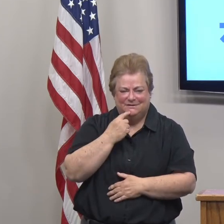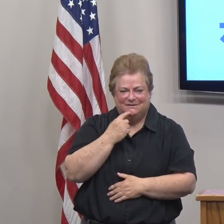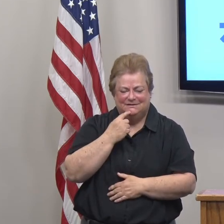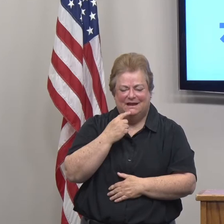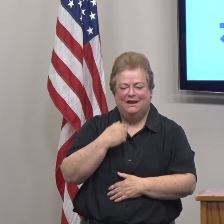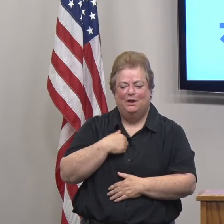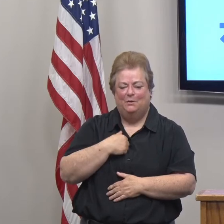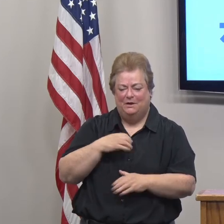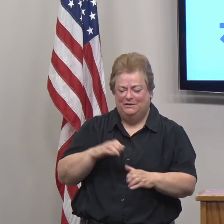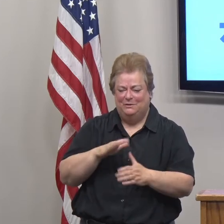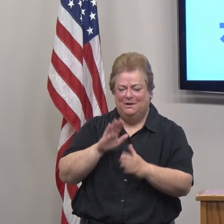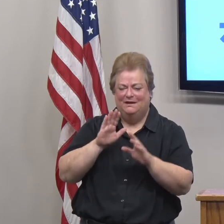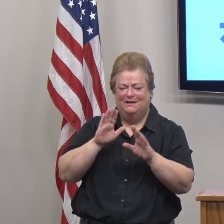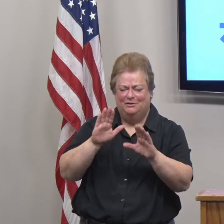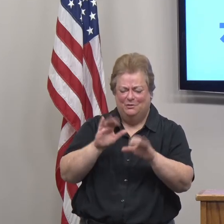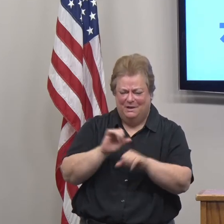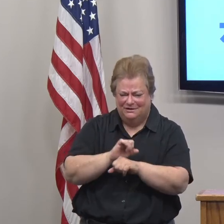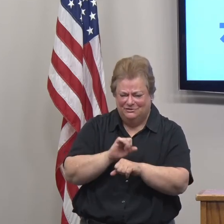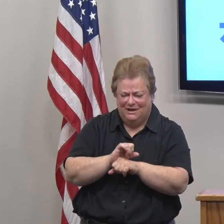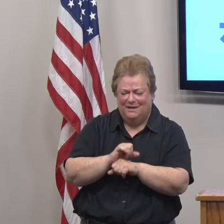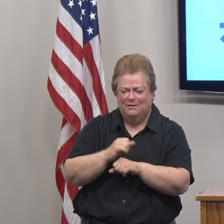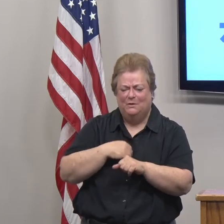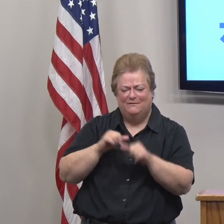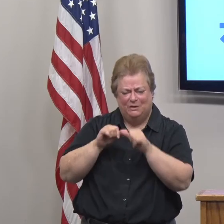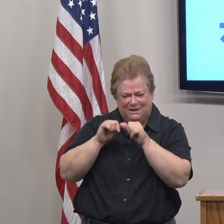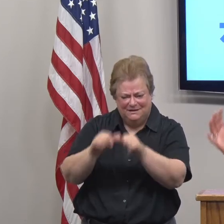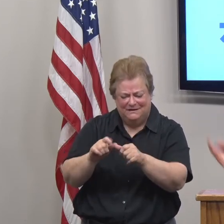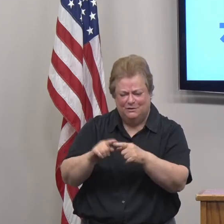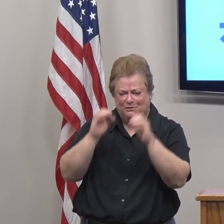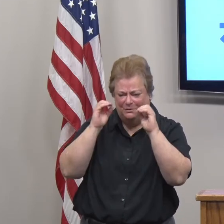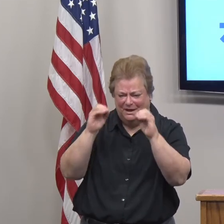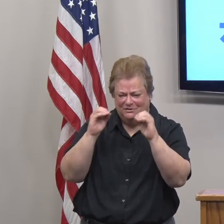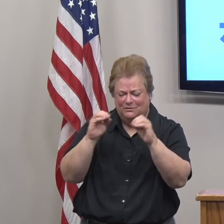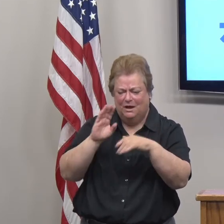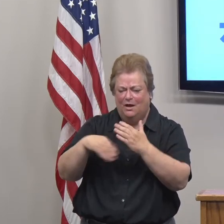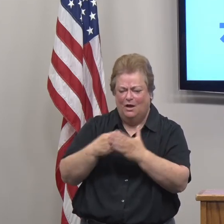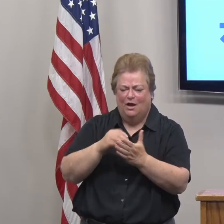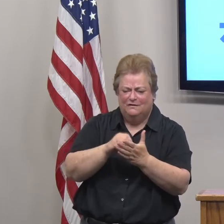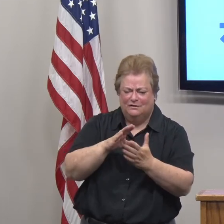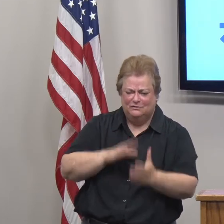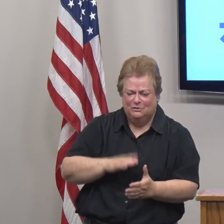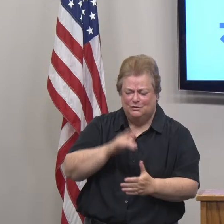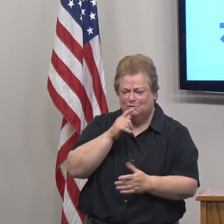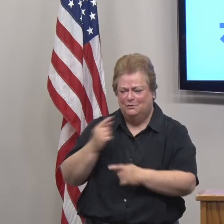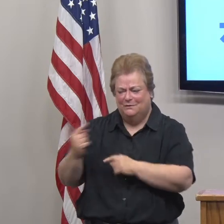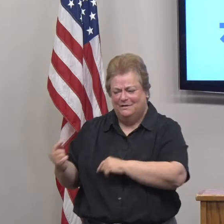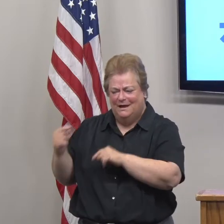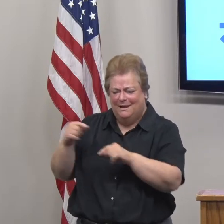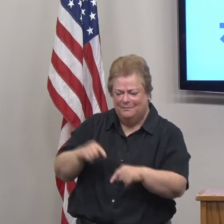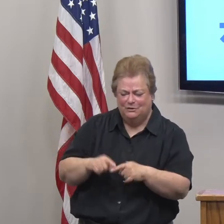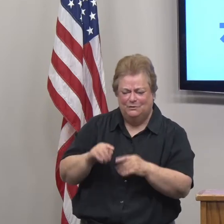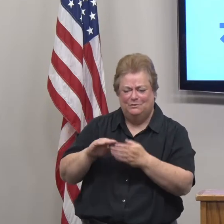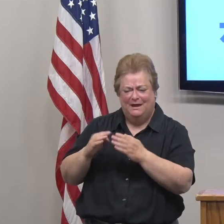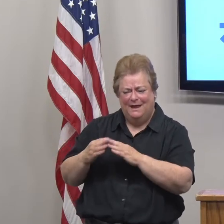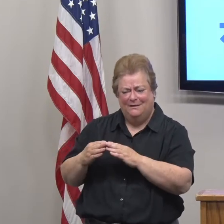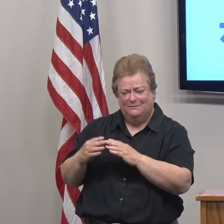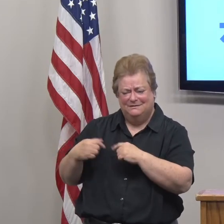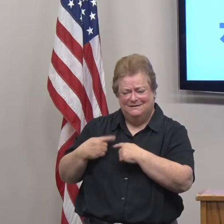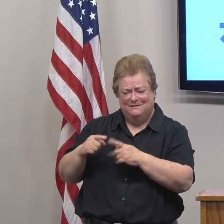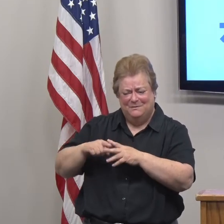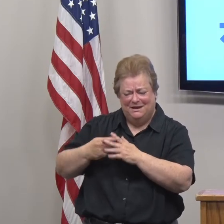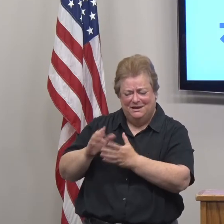job in Lincoln and Lancaster County we've got to continue to educate all the students and folks who came back into town at the beginning the school year